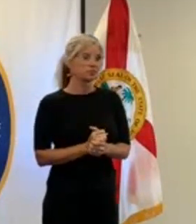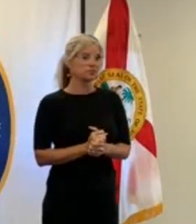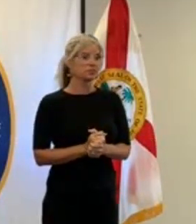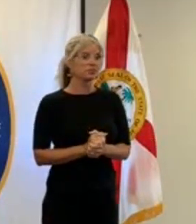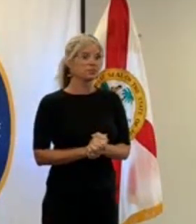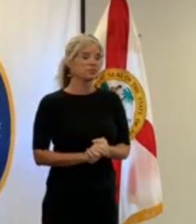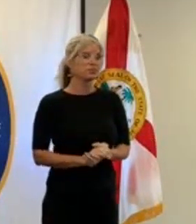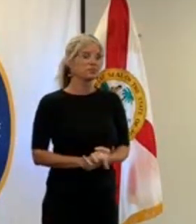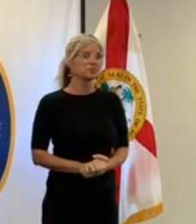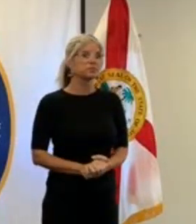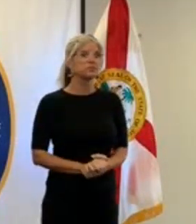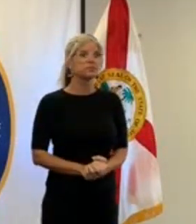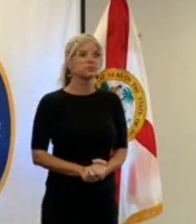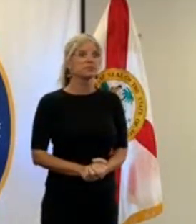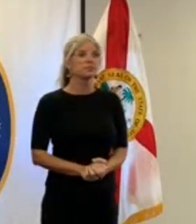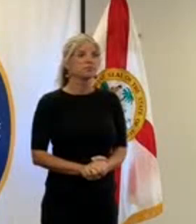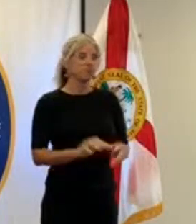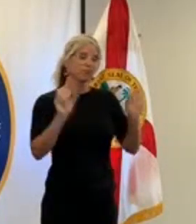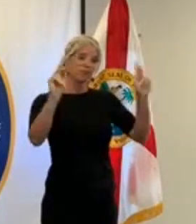okay thank you all